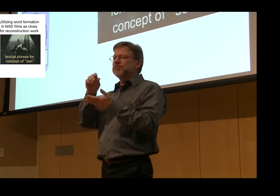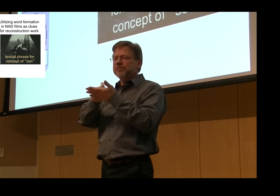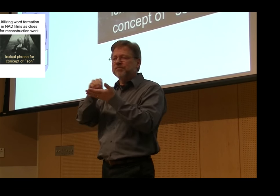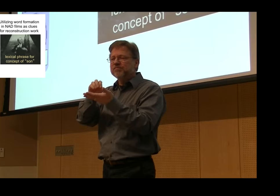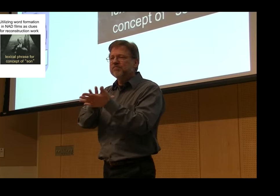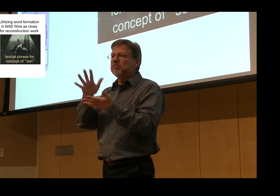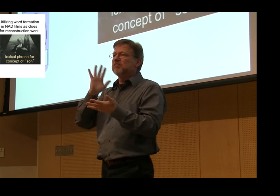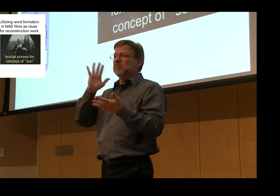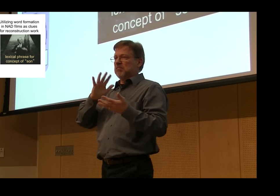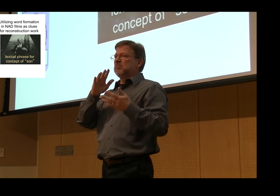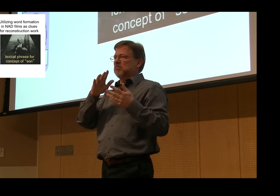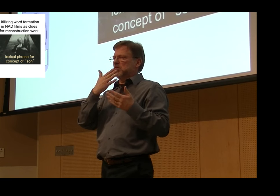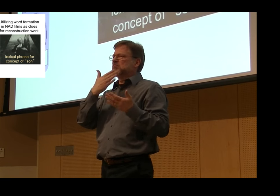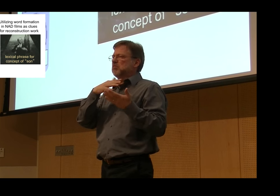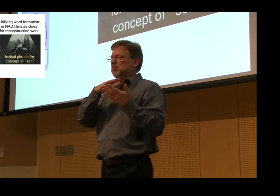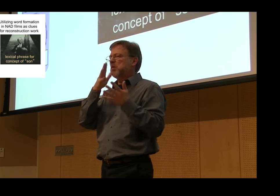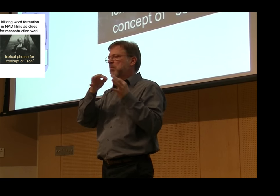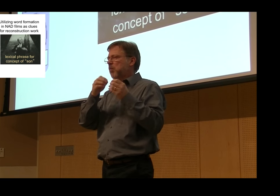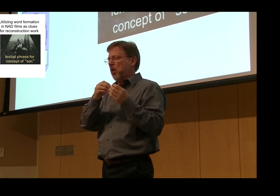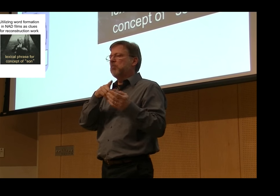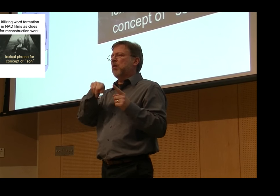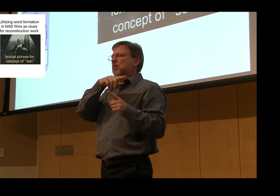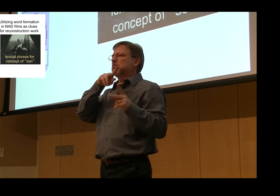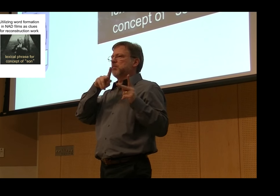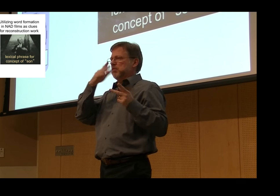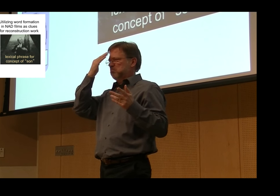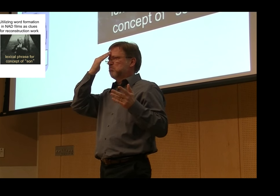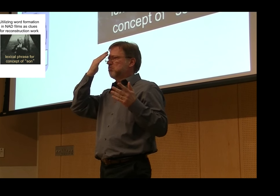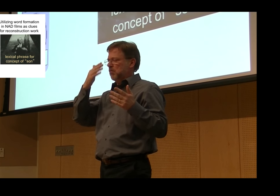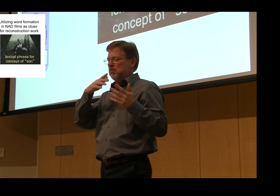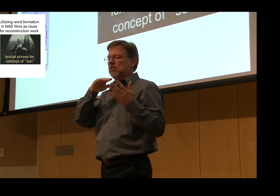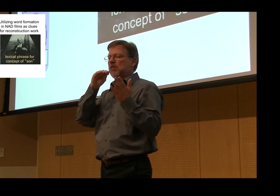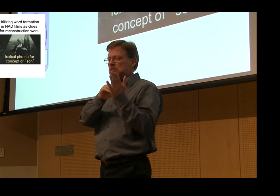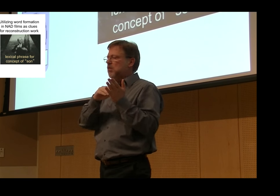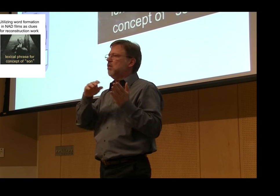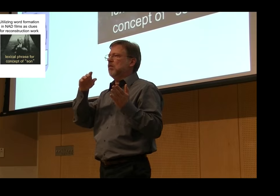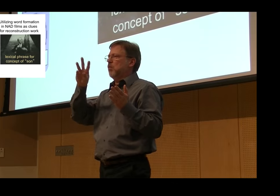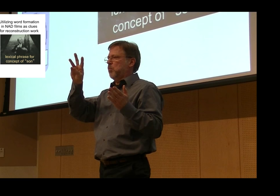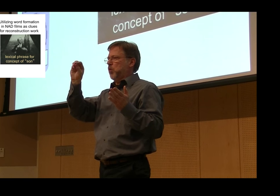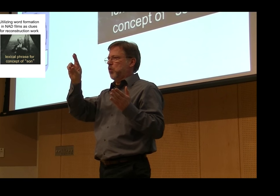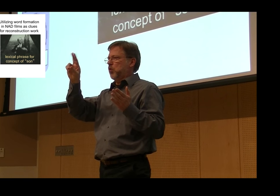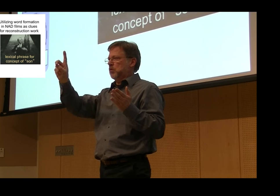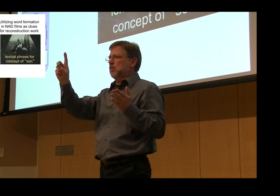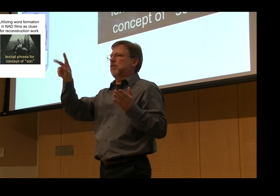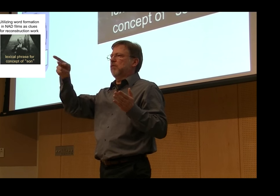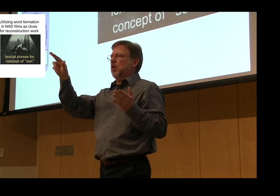or their meta-language, if you look at their meta-language at that time, they actually referred to phrases.